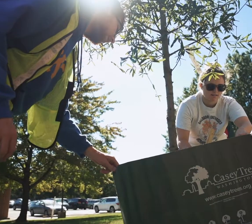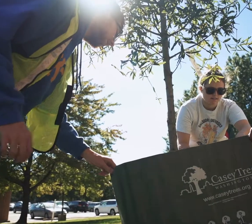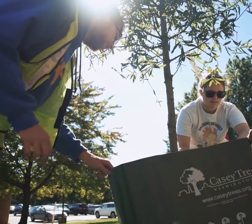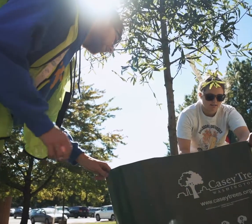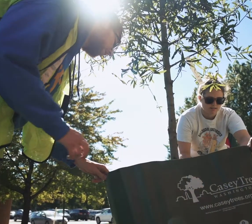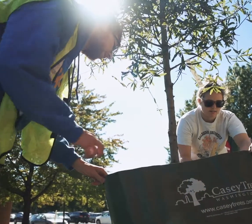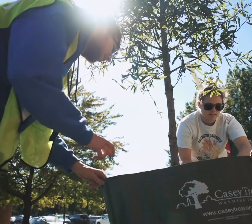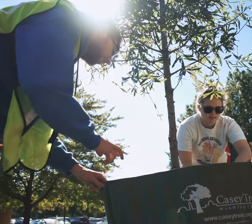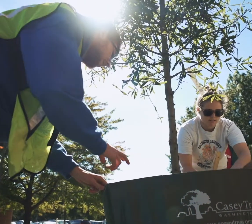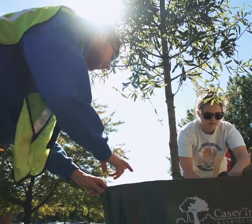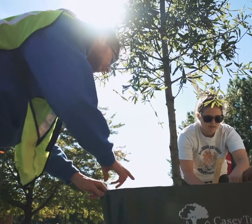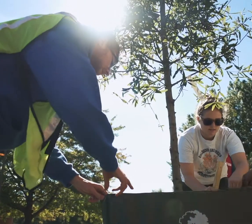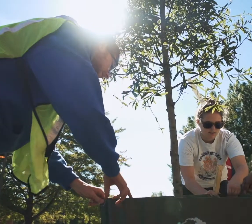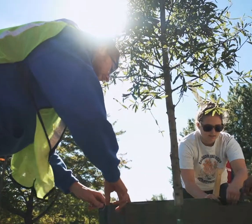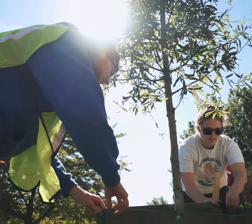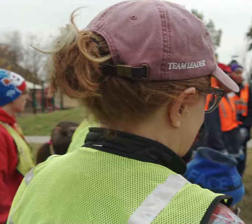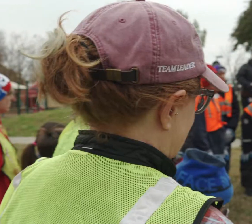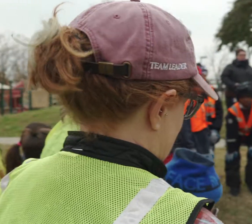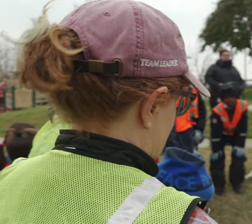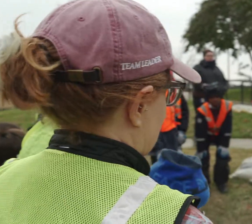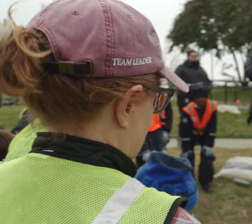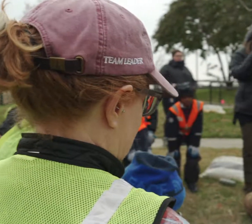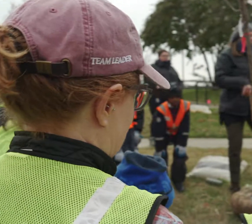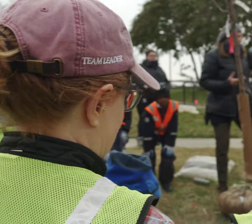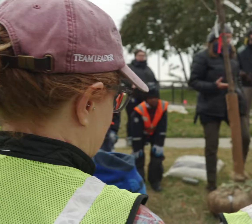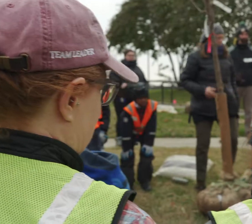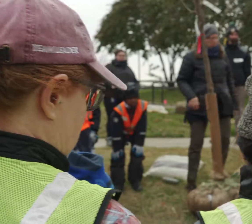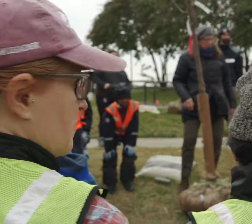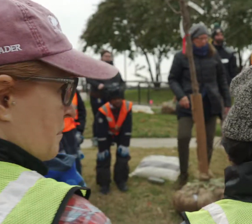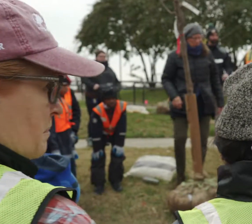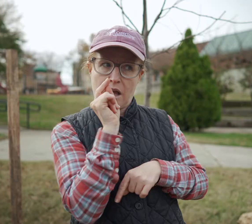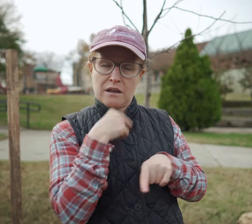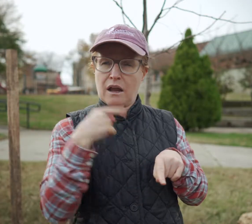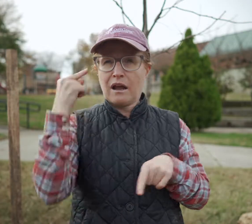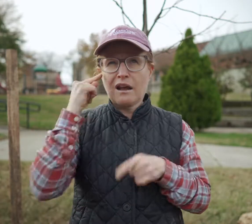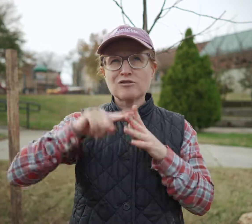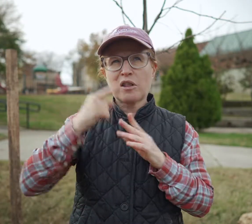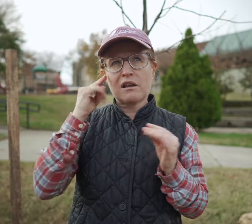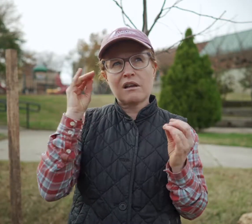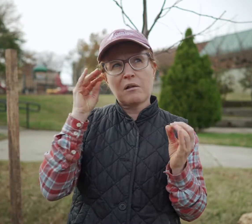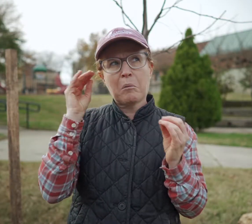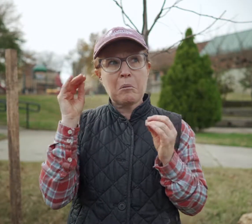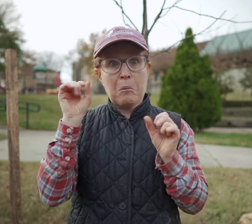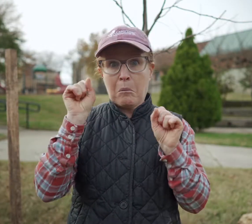we started planting on campus at Gallaudet and I work at the elementary school that's on campus at Gallaudet, so that started me thinking,